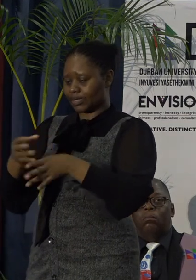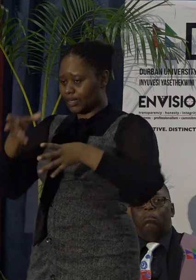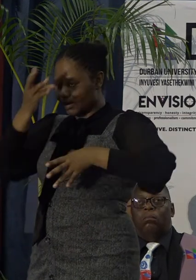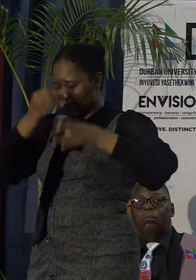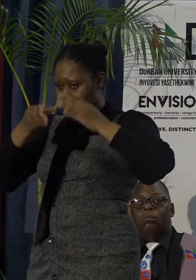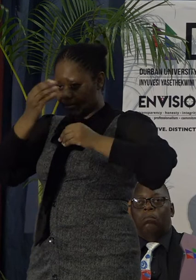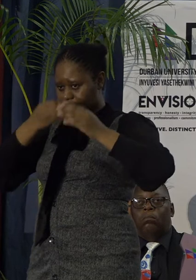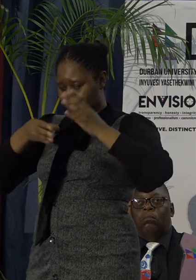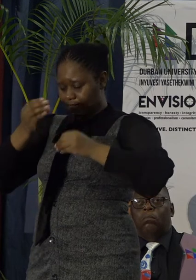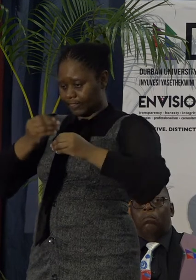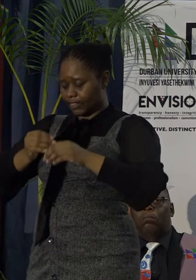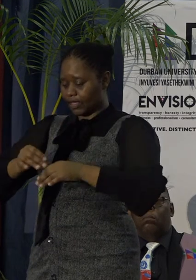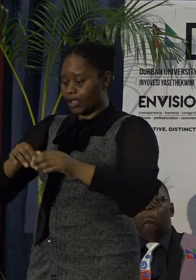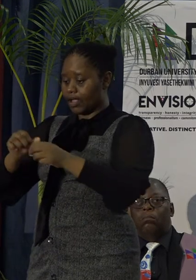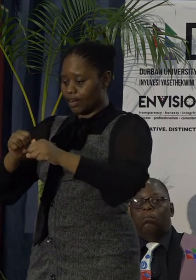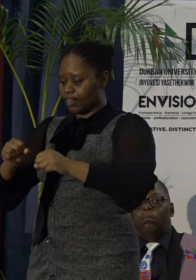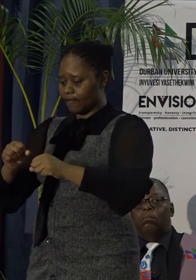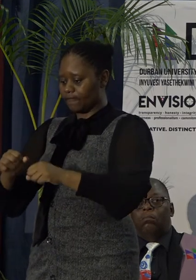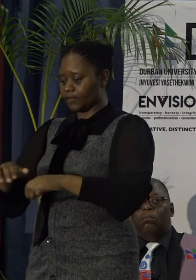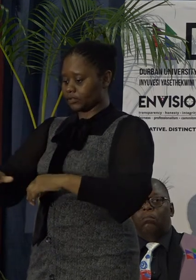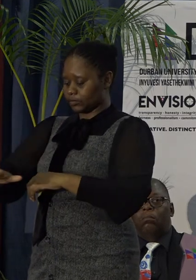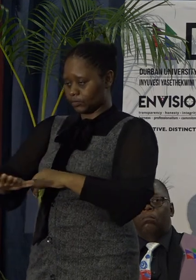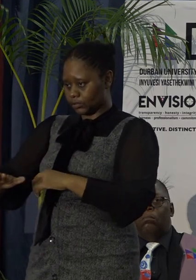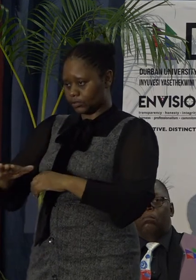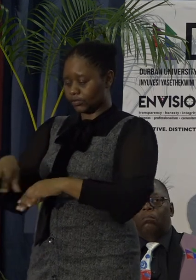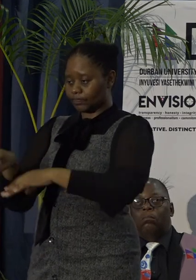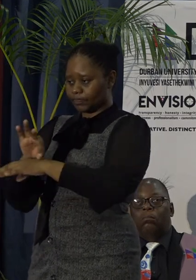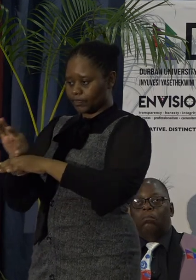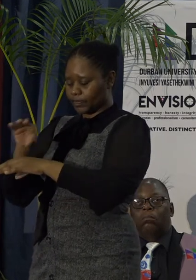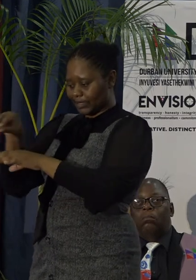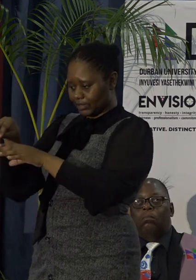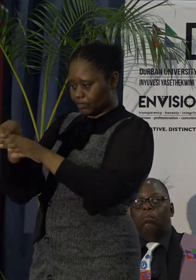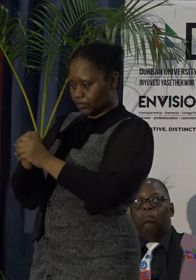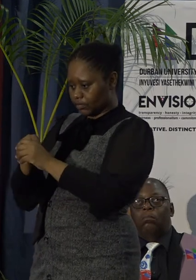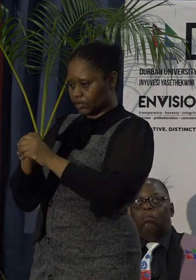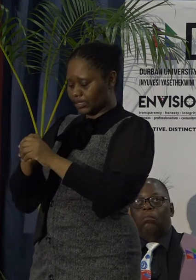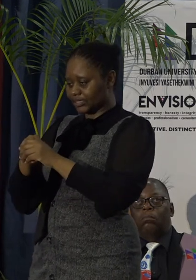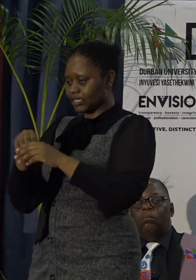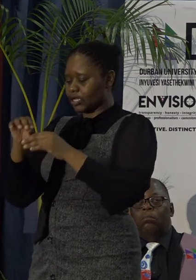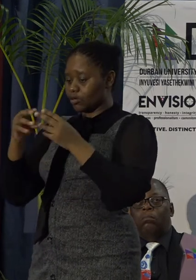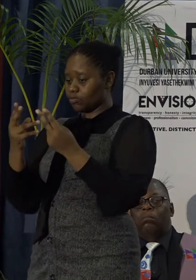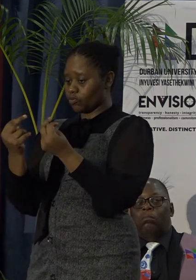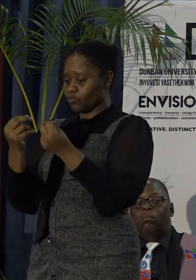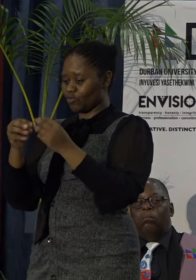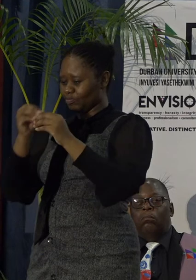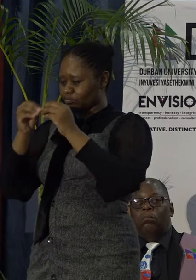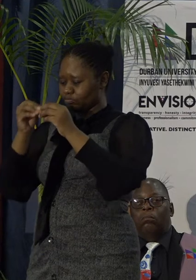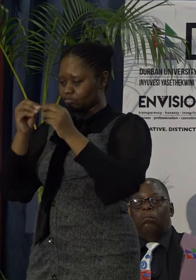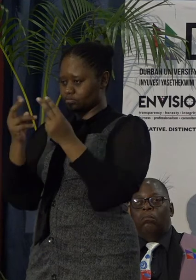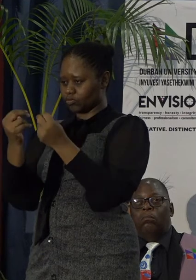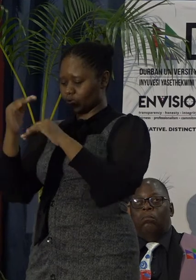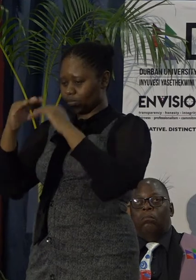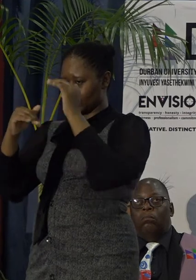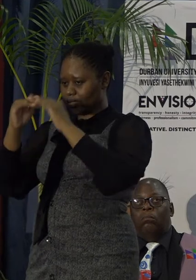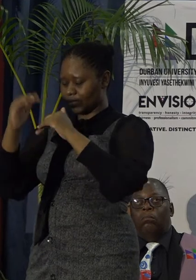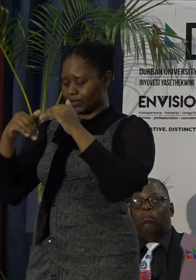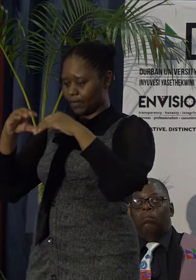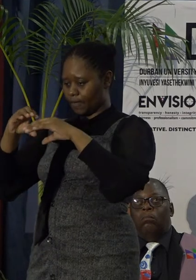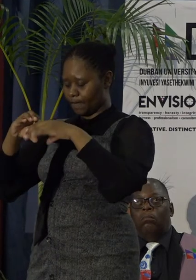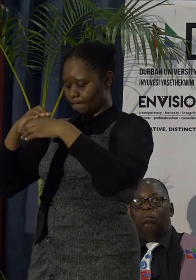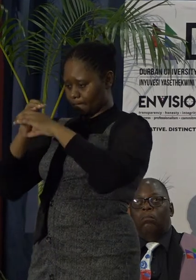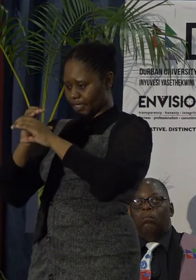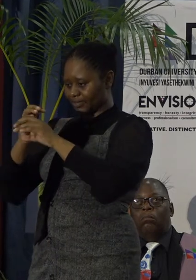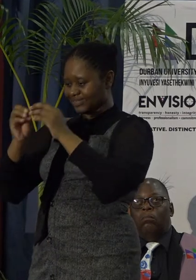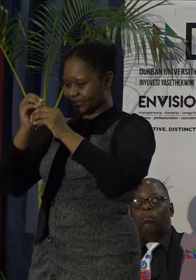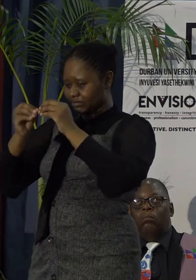learning, and living spaces. The plan includes construction of new buildings. It focuses on deferred